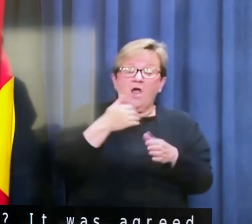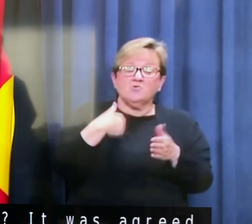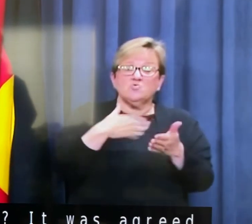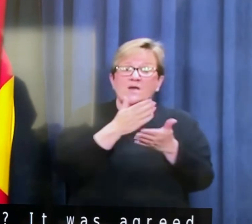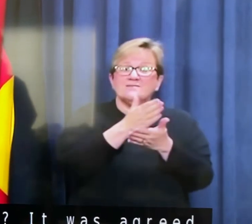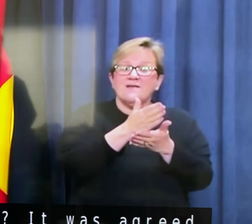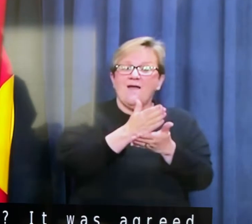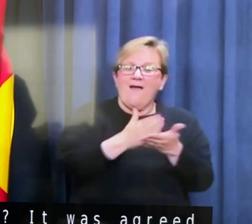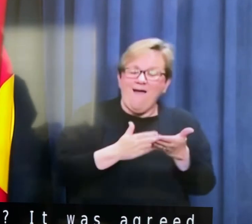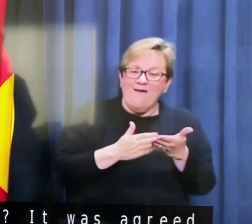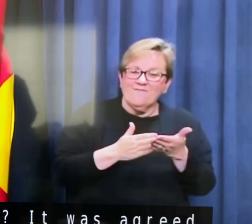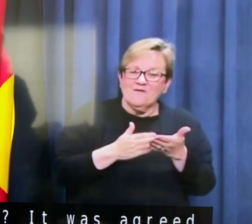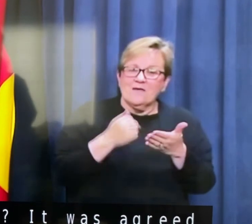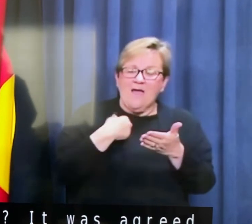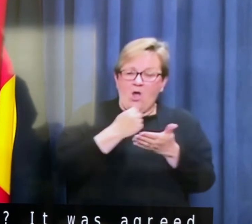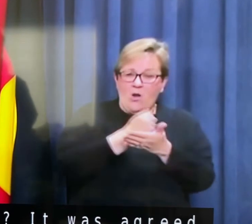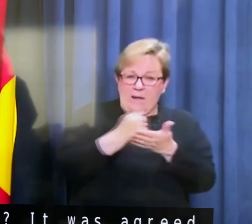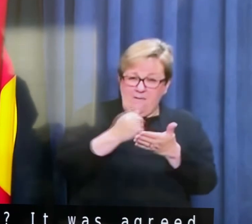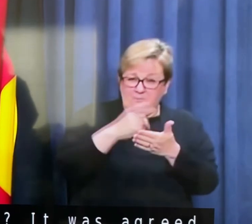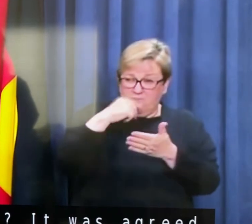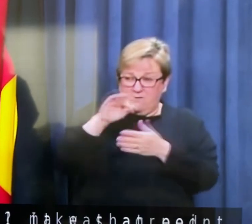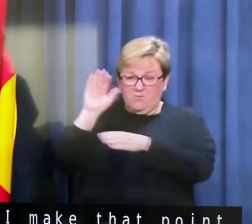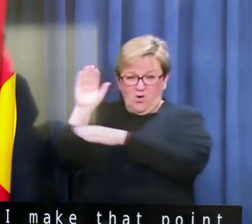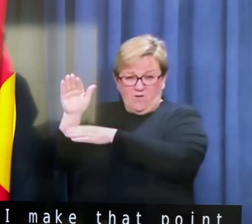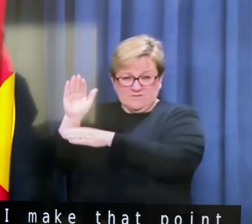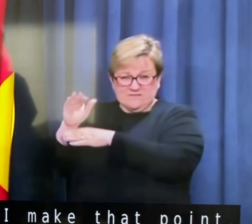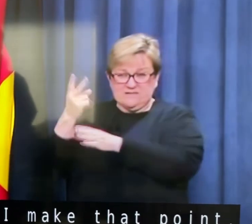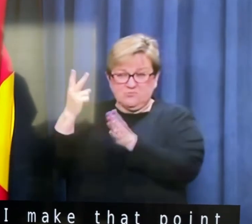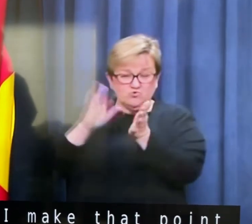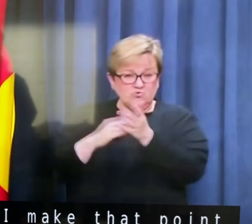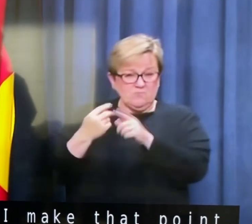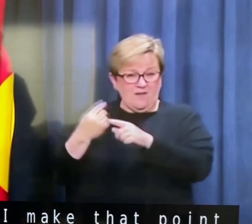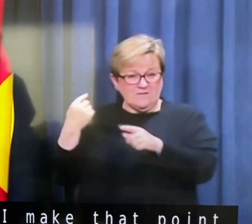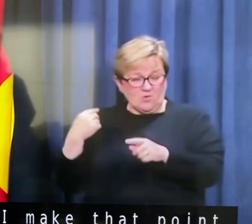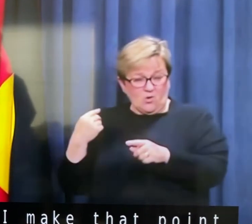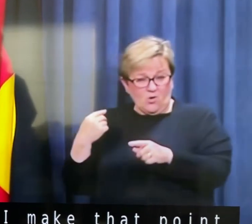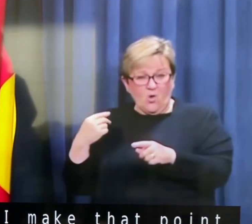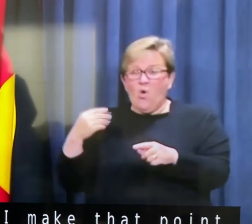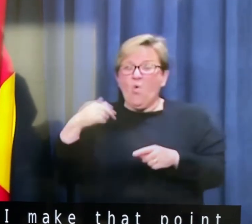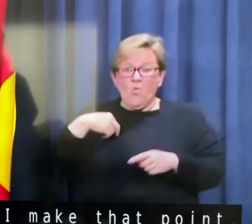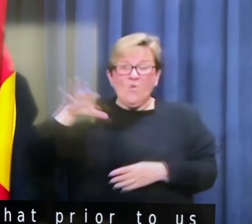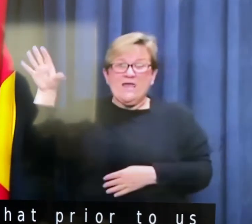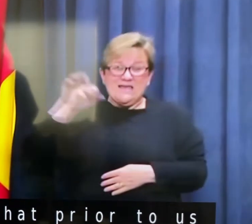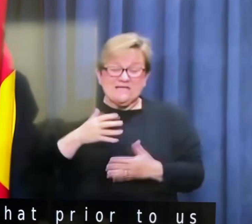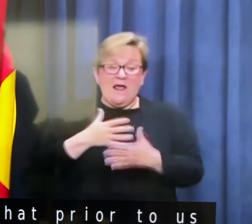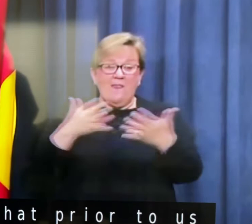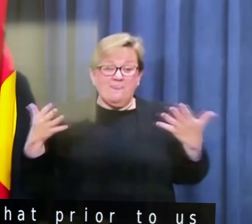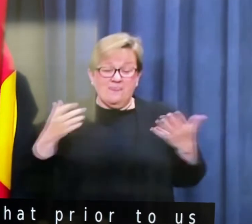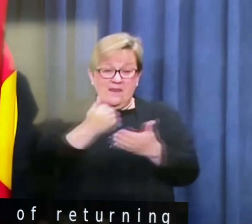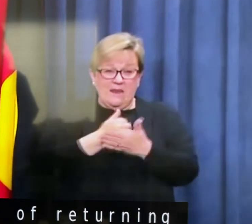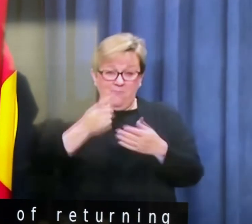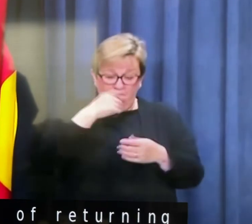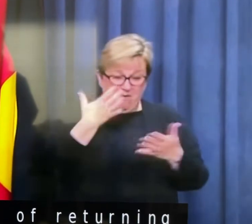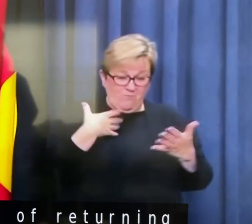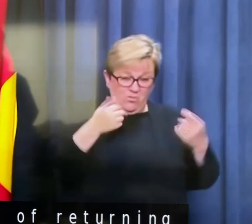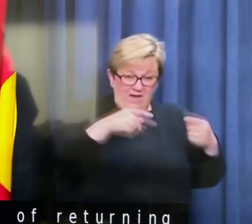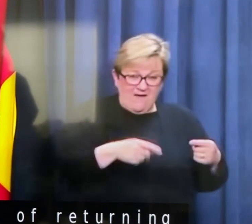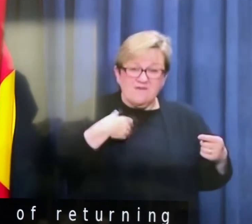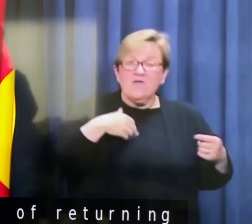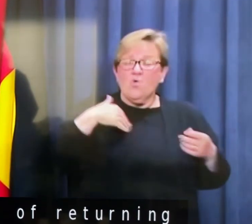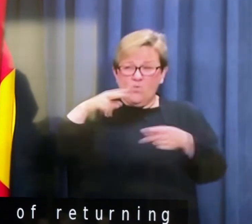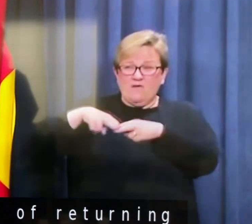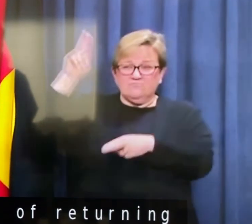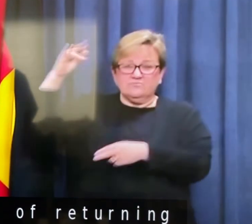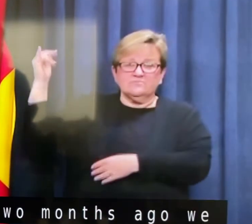halving our number of returning Australians back two months ago, um, we were taking the most per capita of any state in Australia.